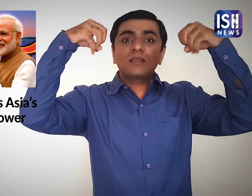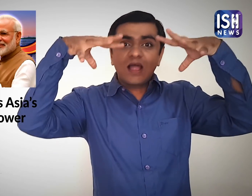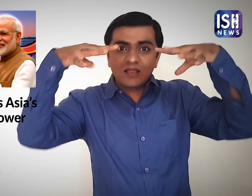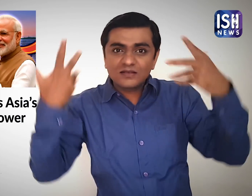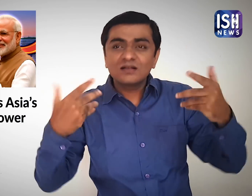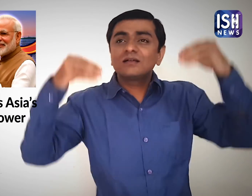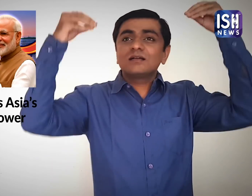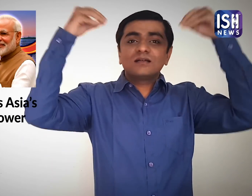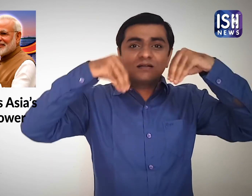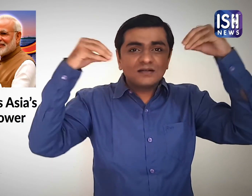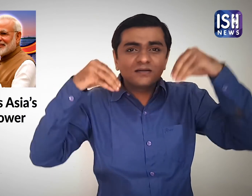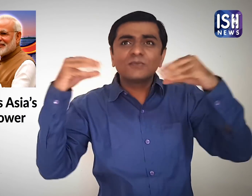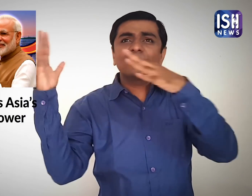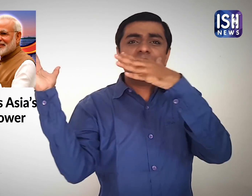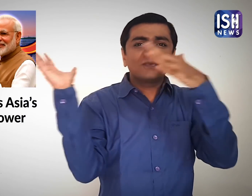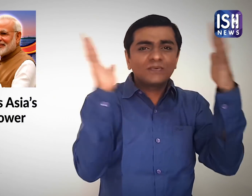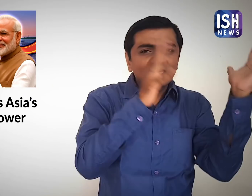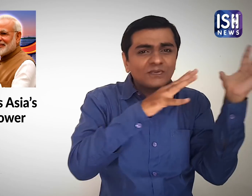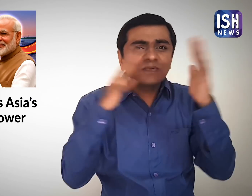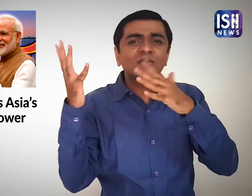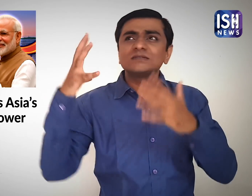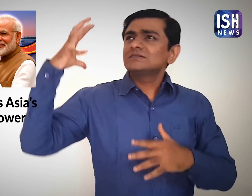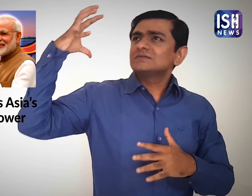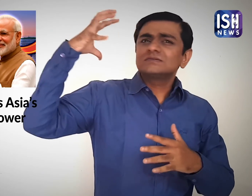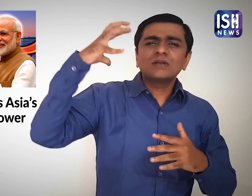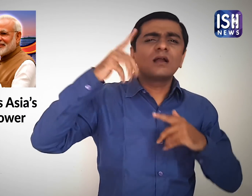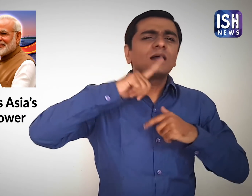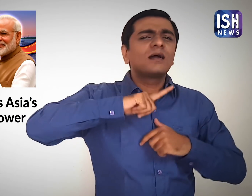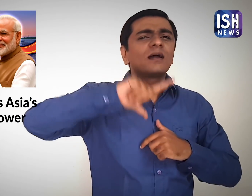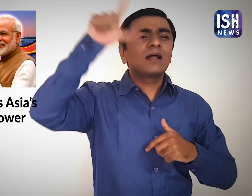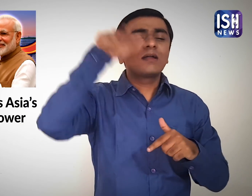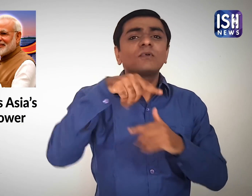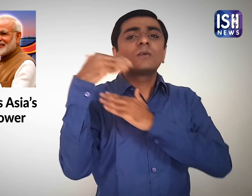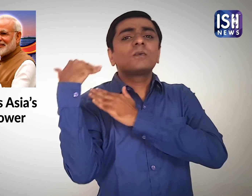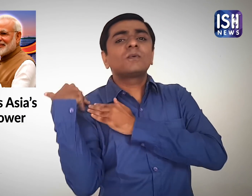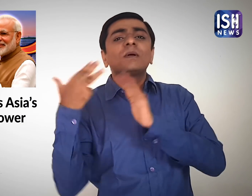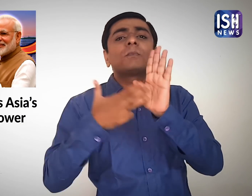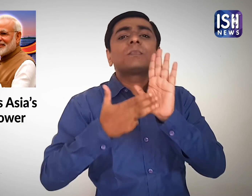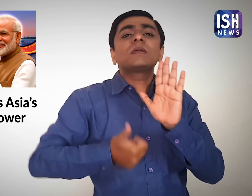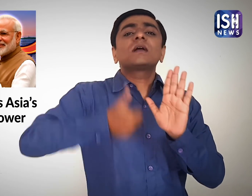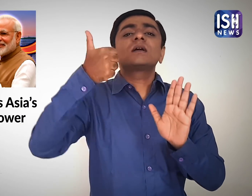The Union Minister for Power and Renewable Energy R.K. Singh